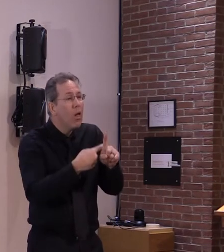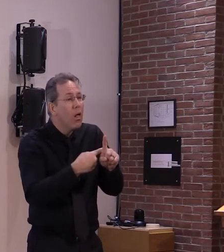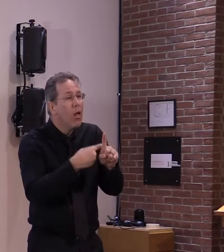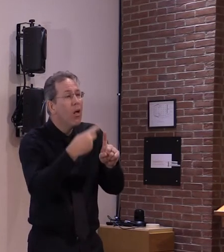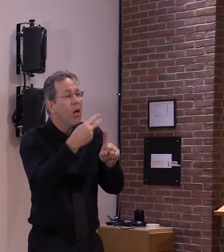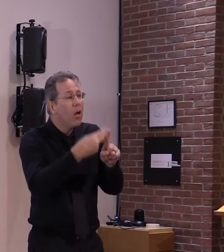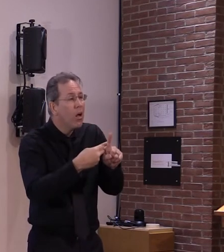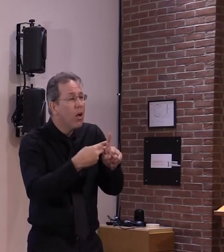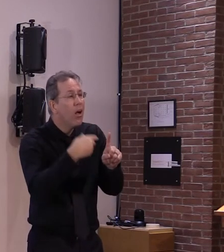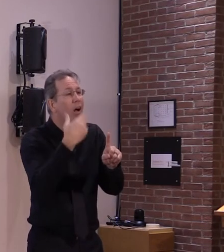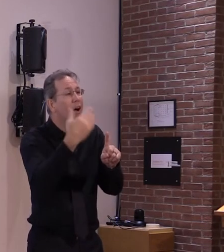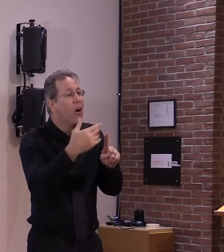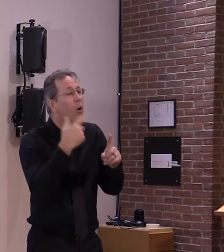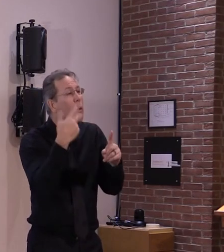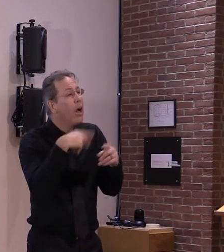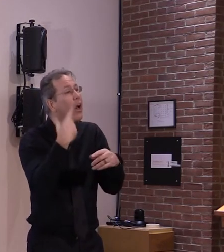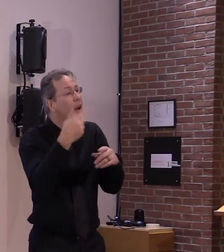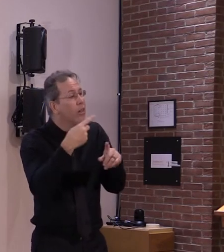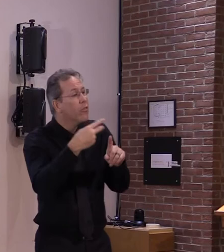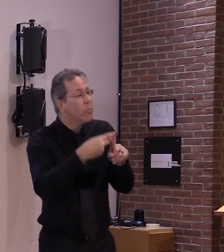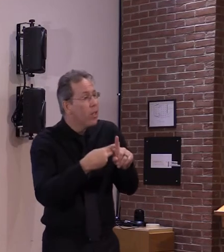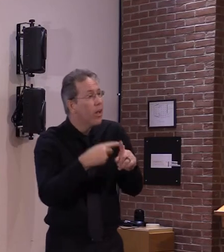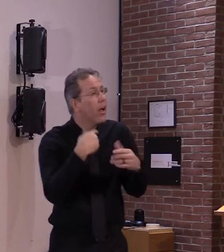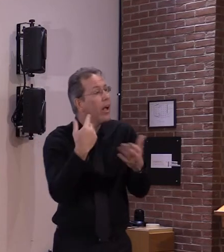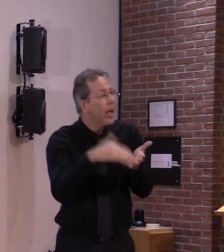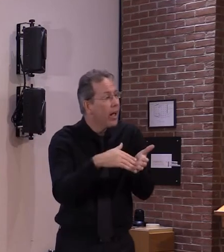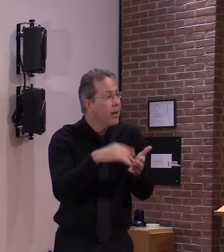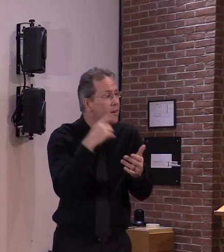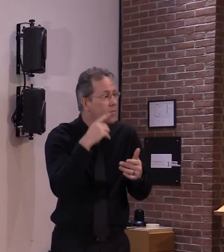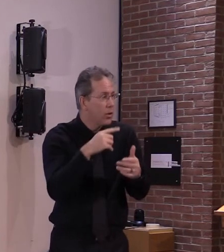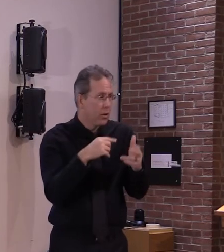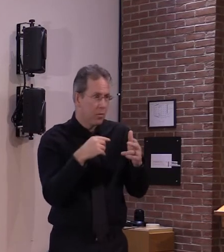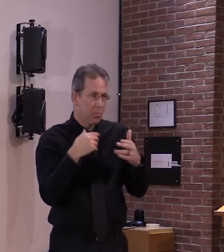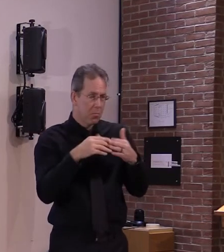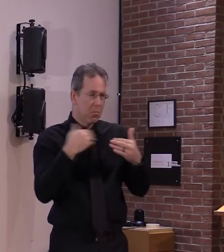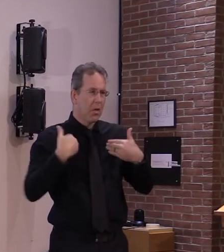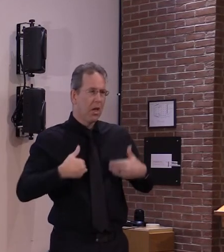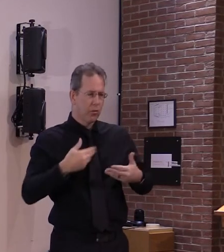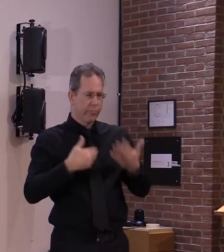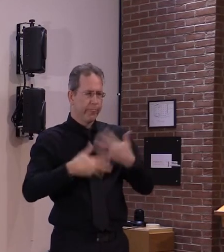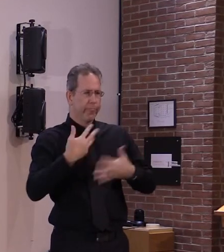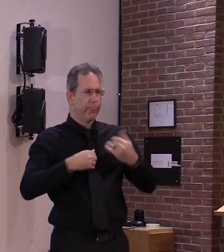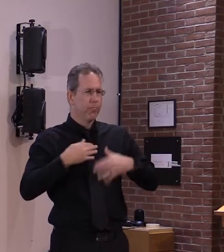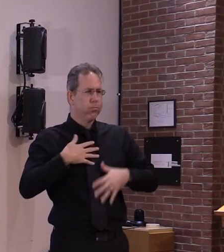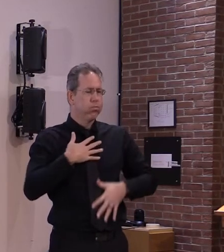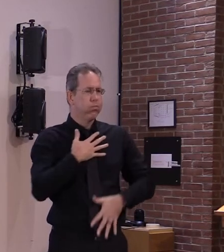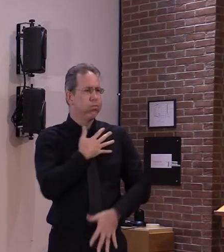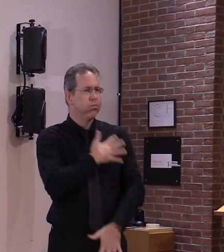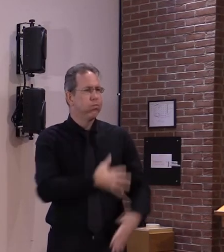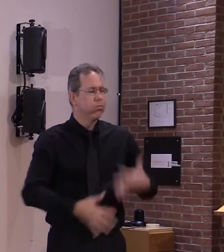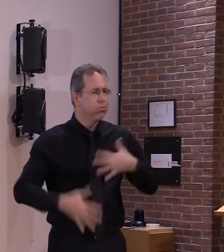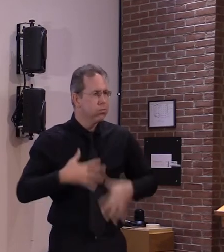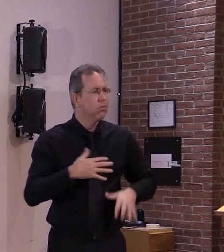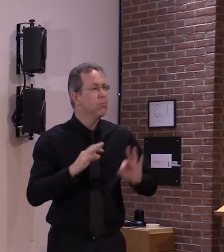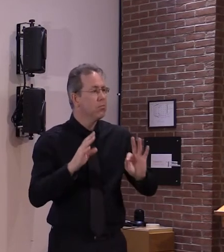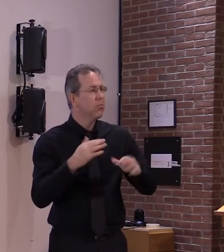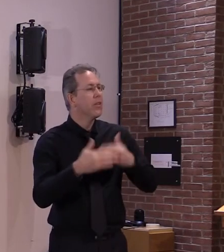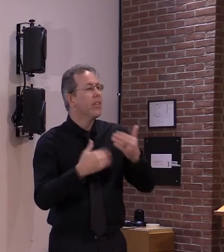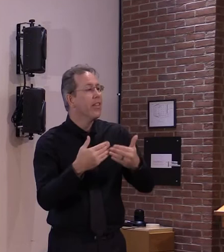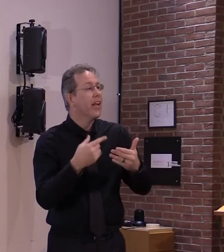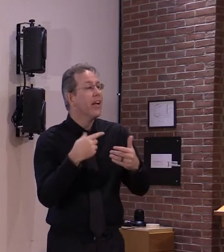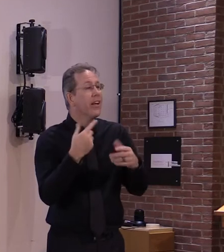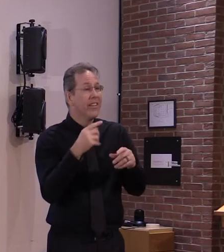can't become contagious so that's a while so if you think about how long it might take if we get into uh